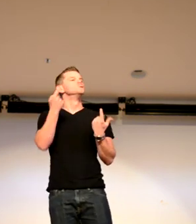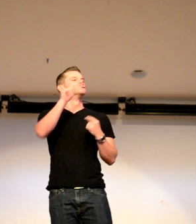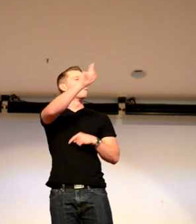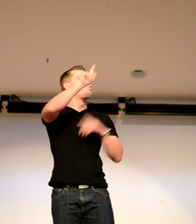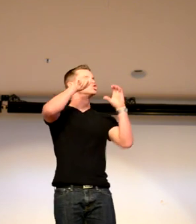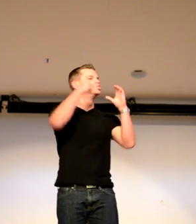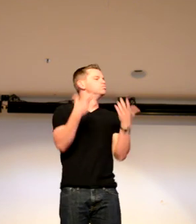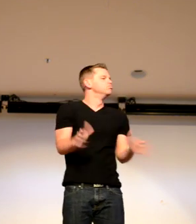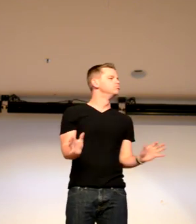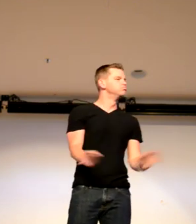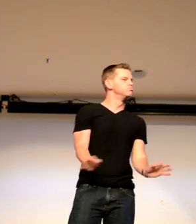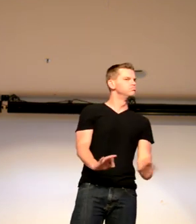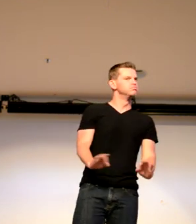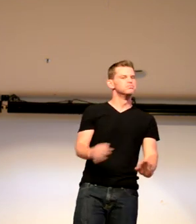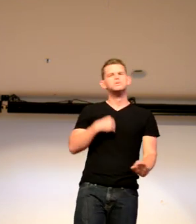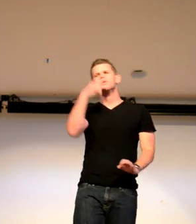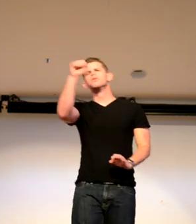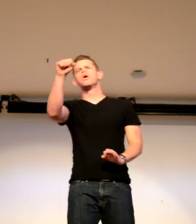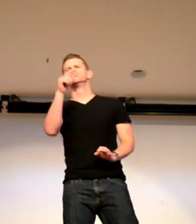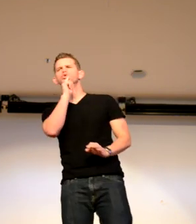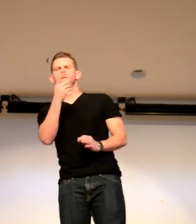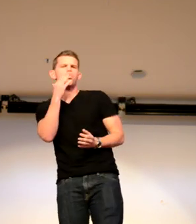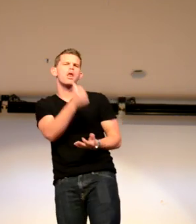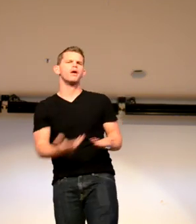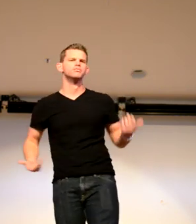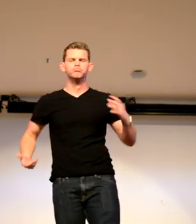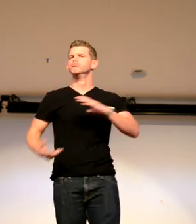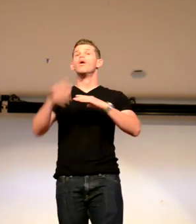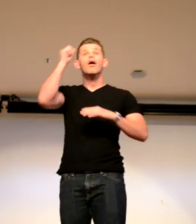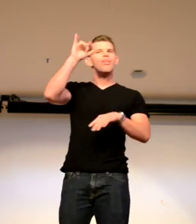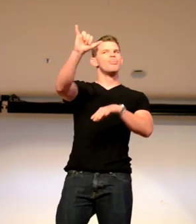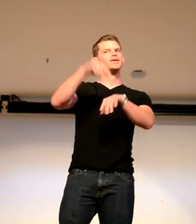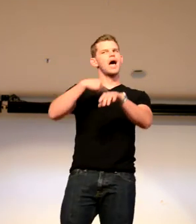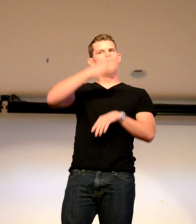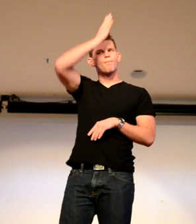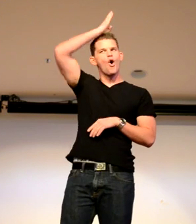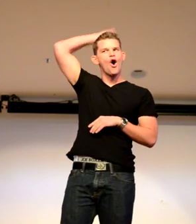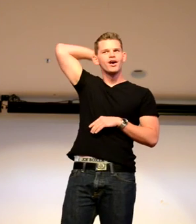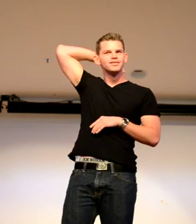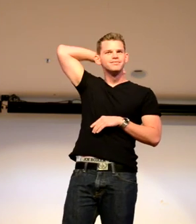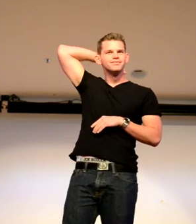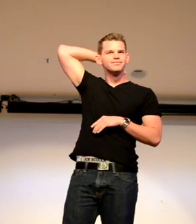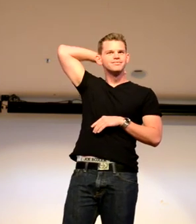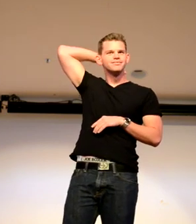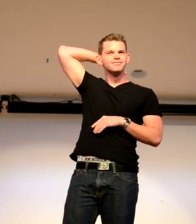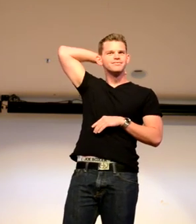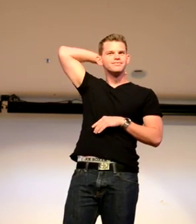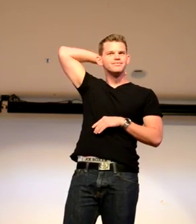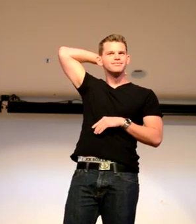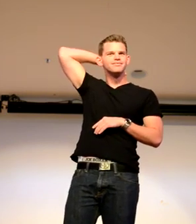ah, you know, maybe I'll just try one film. That's it. And I told him yes. And at that time, I had a mohawk